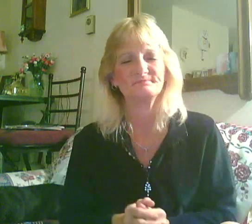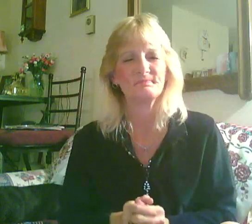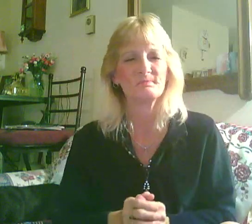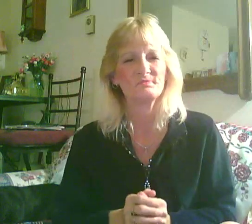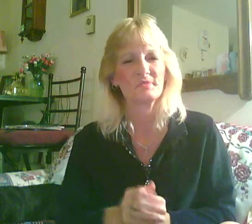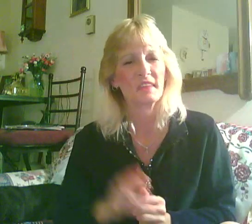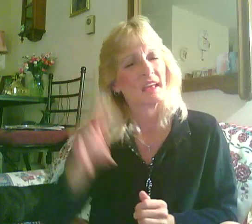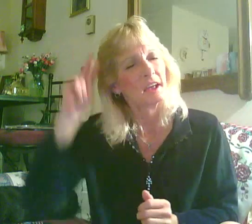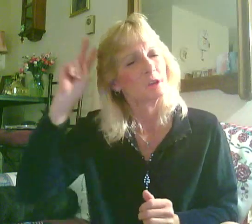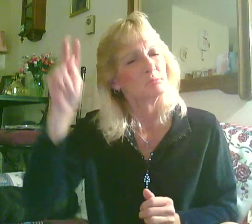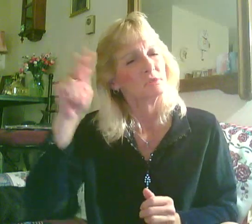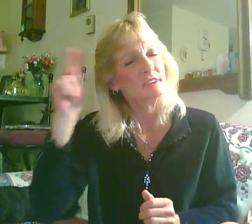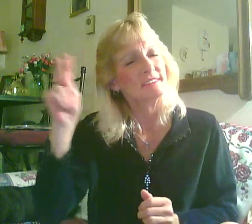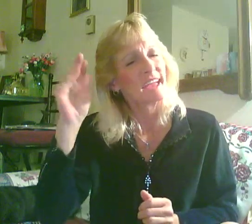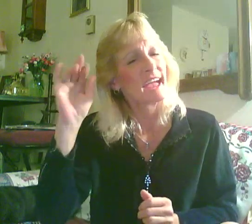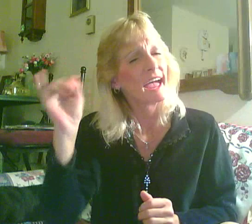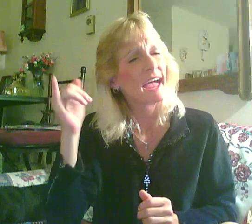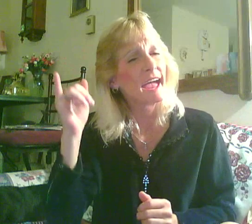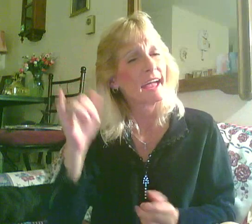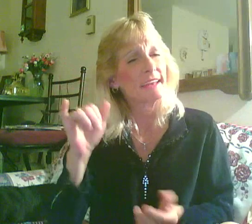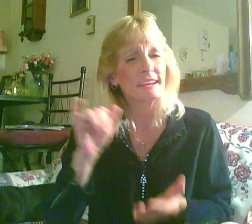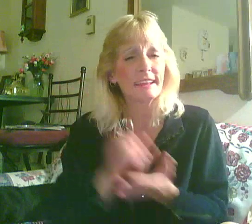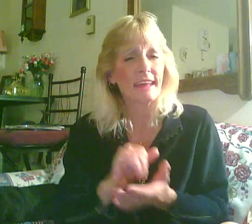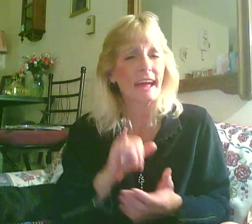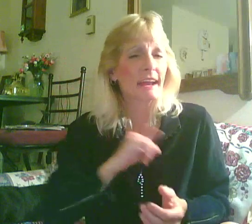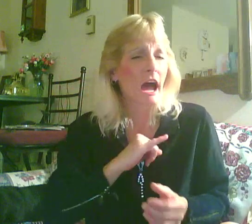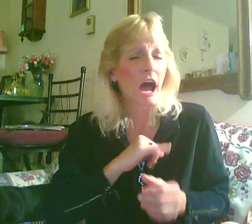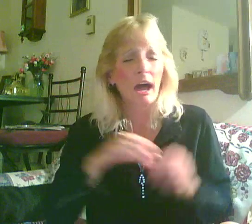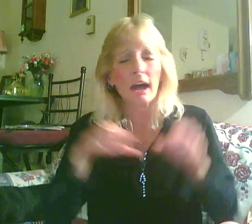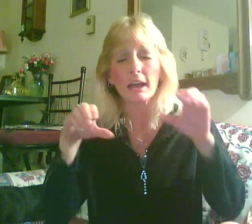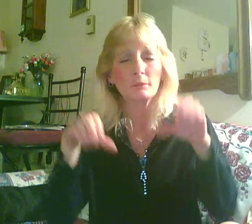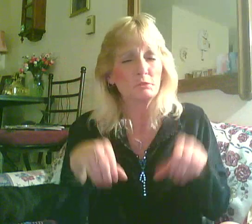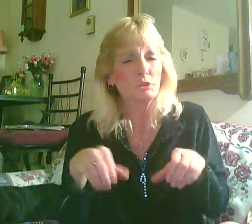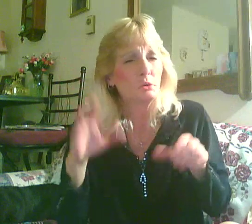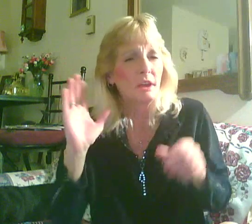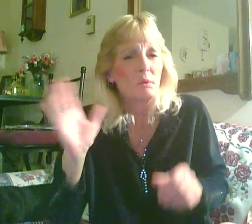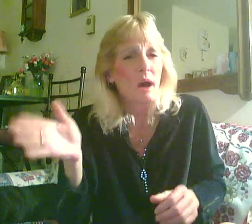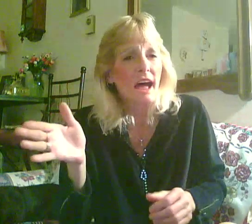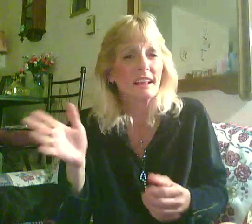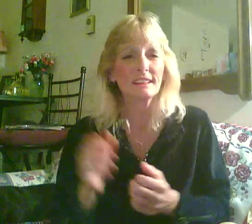pretending that I'm doing well.